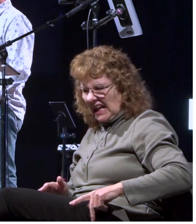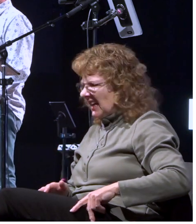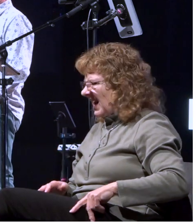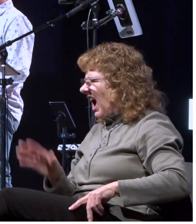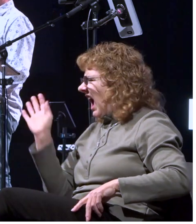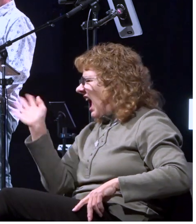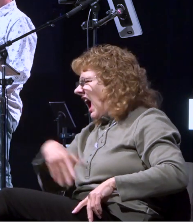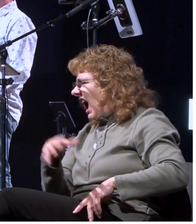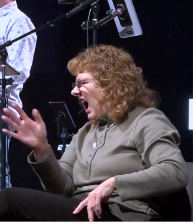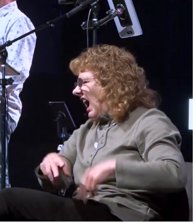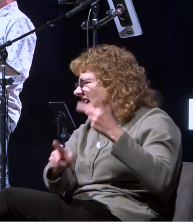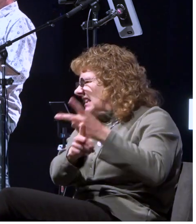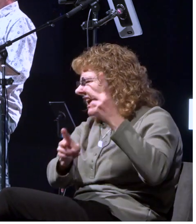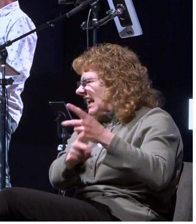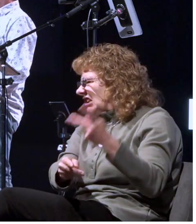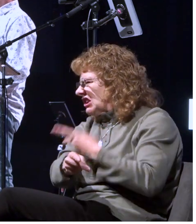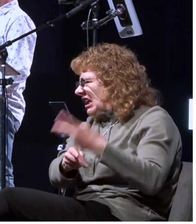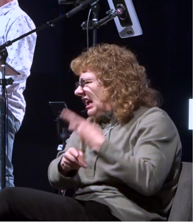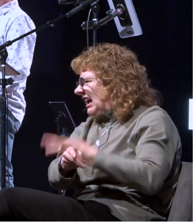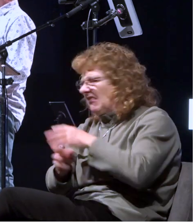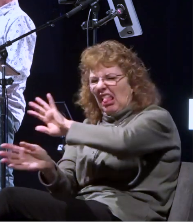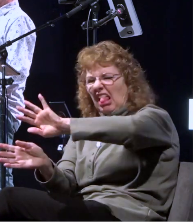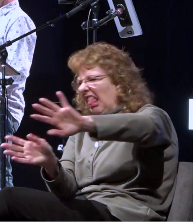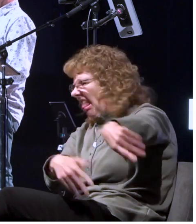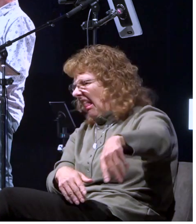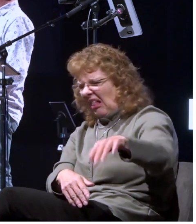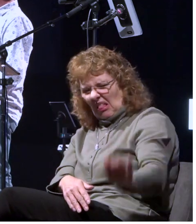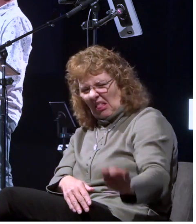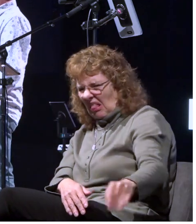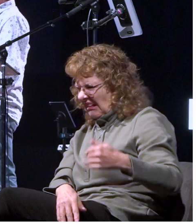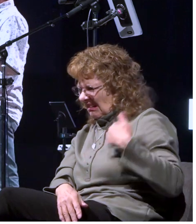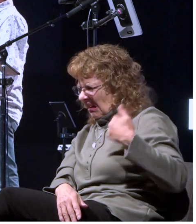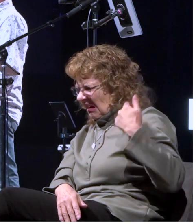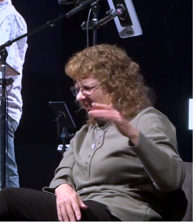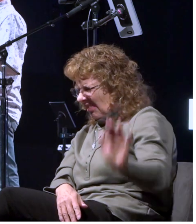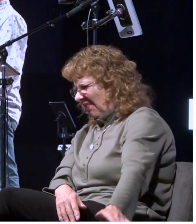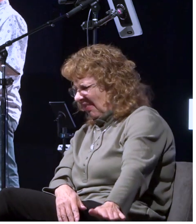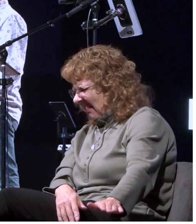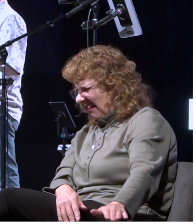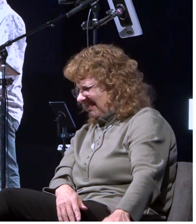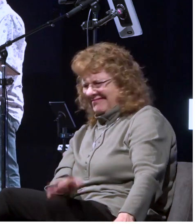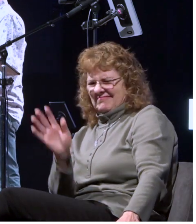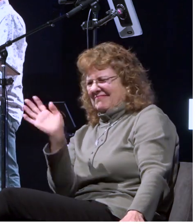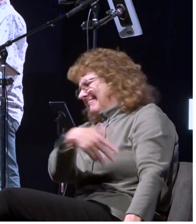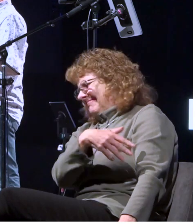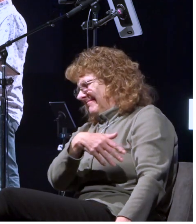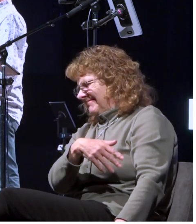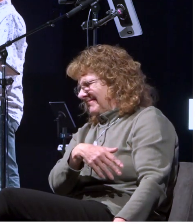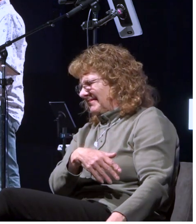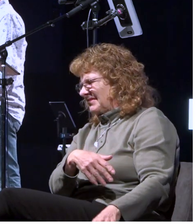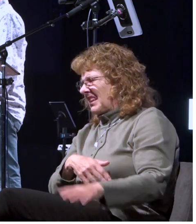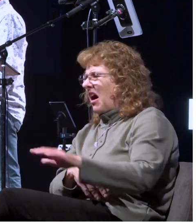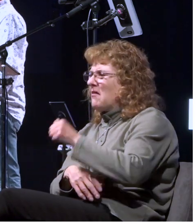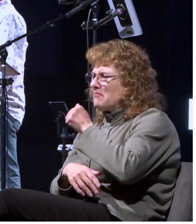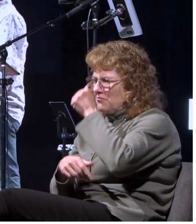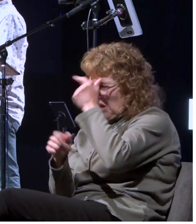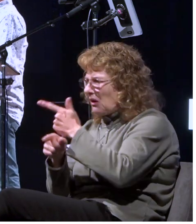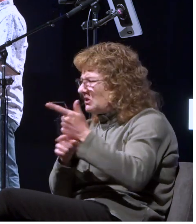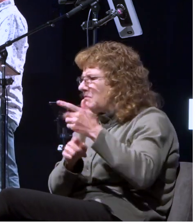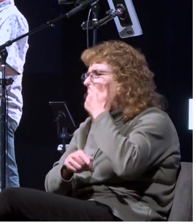lowliest job you could have and he's the runt of the litter and his dad thinks he's the least of all of his brothers even then and he's like did